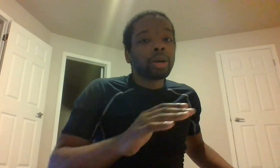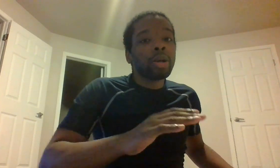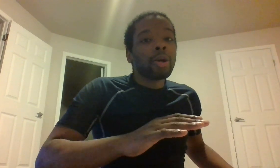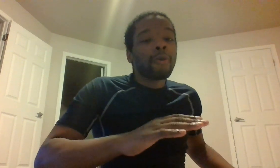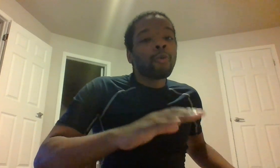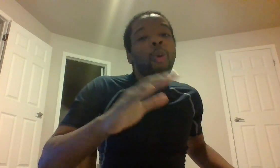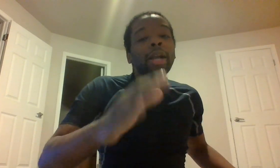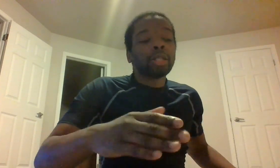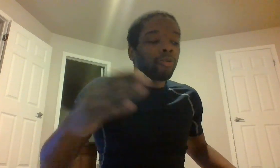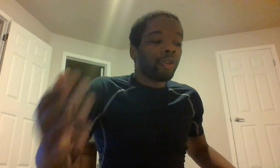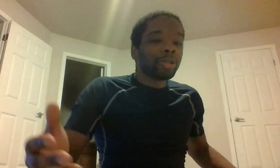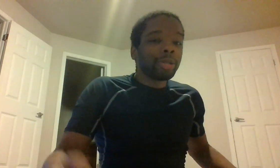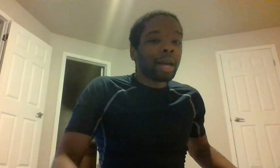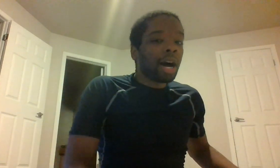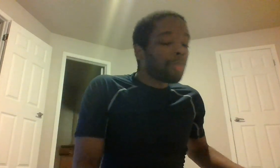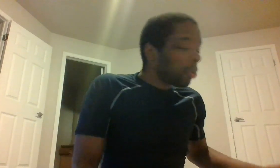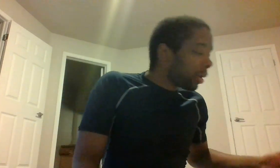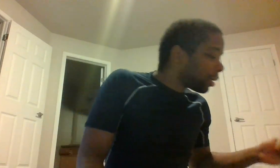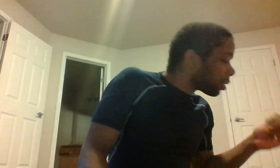range of frequency they operate in